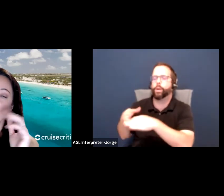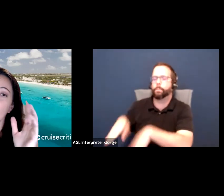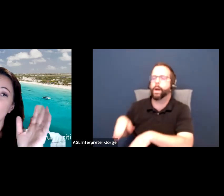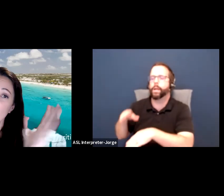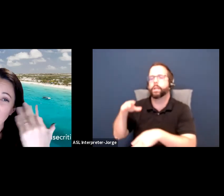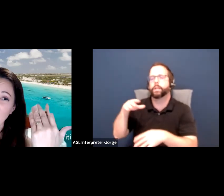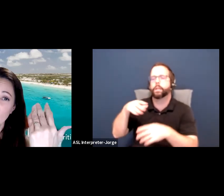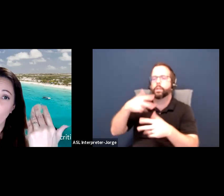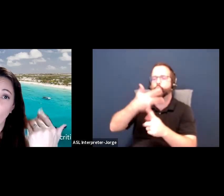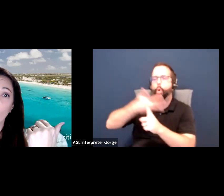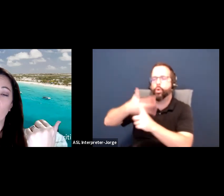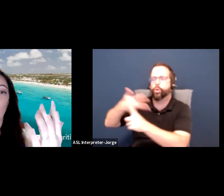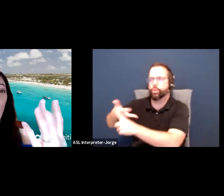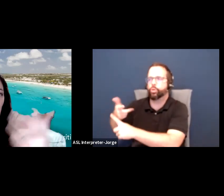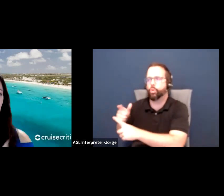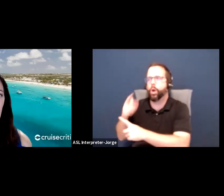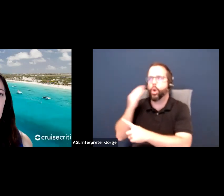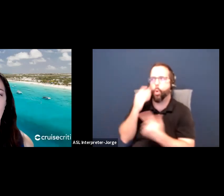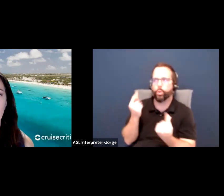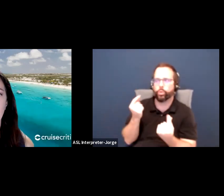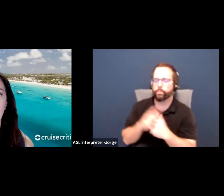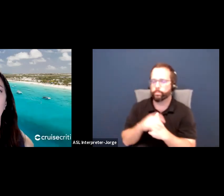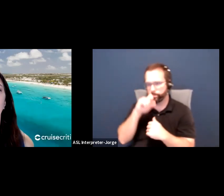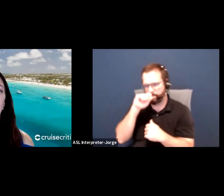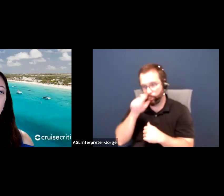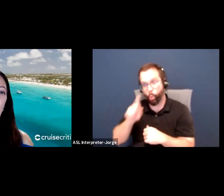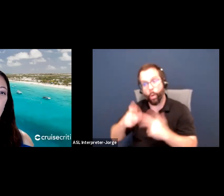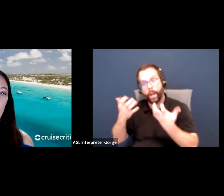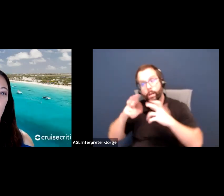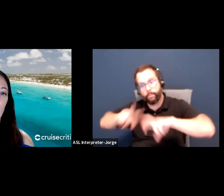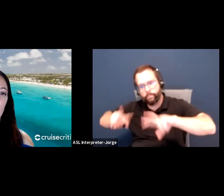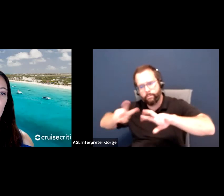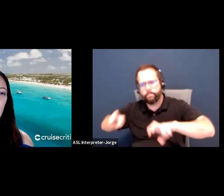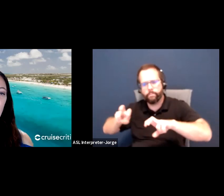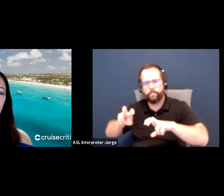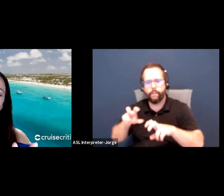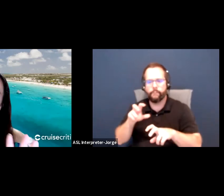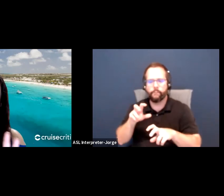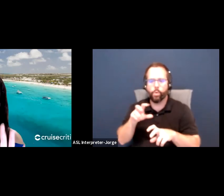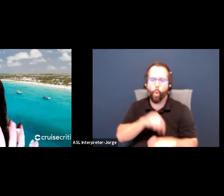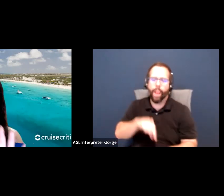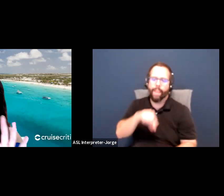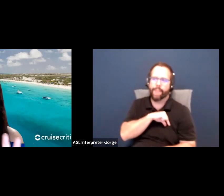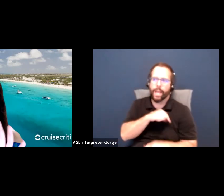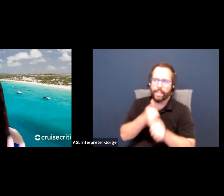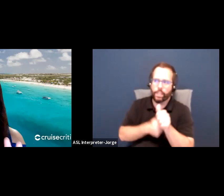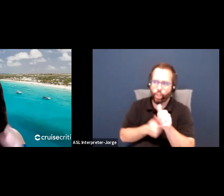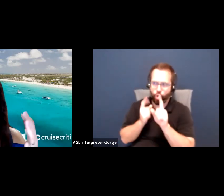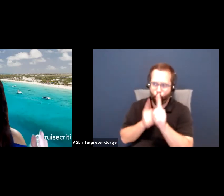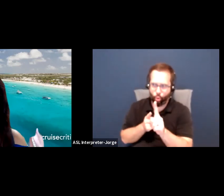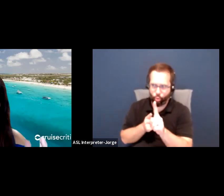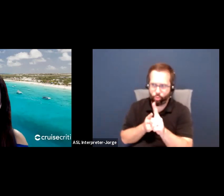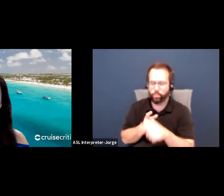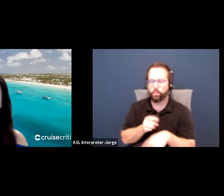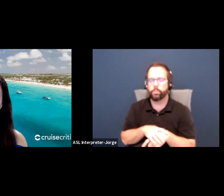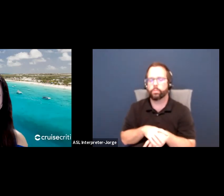Now you want to vet each goal or qualify it, like we've been saying. Um, and this is another layer you can add to it.